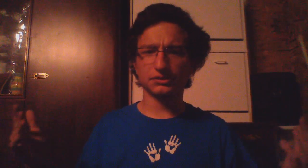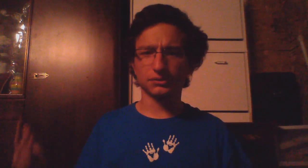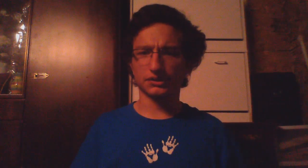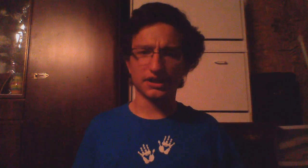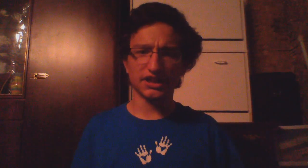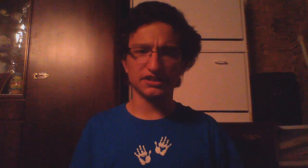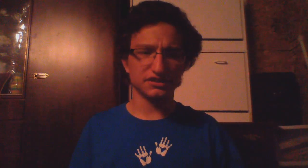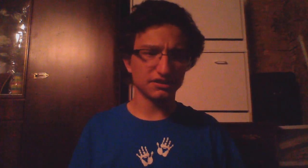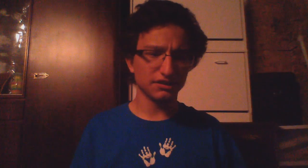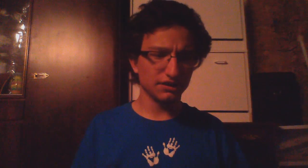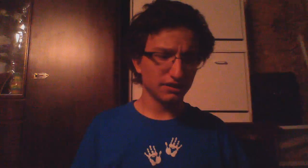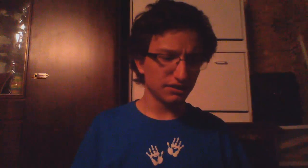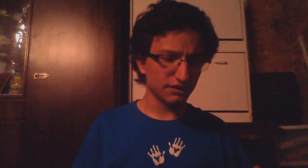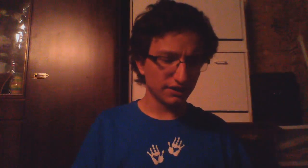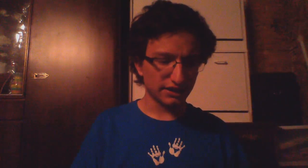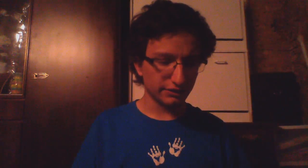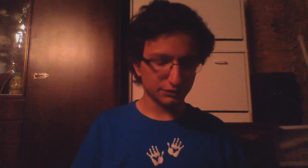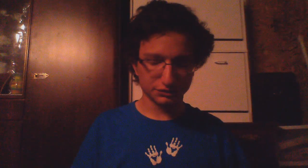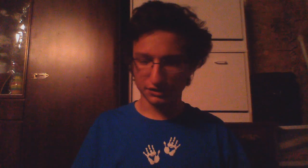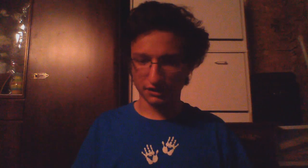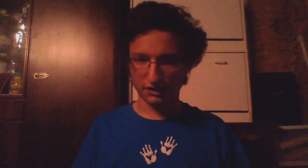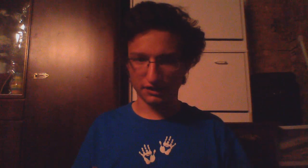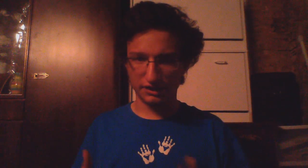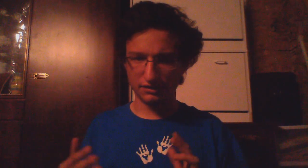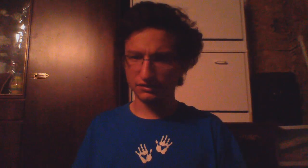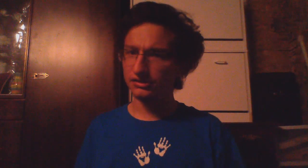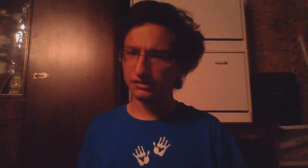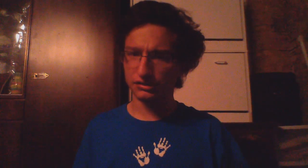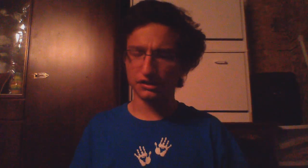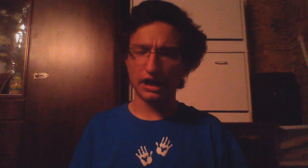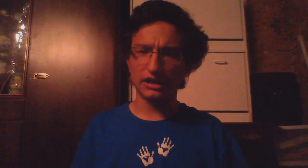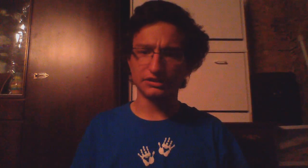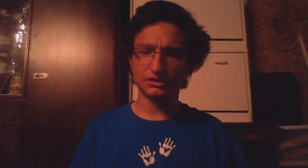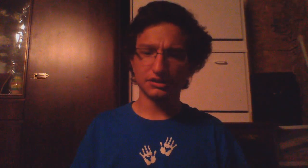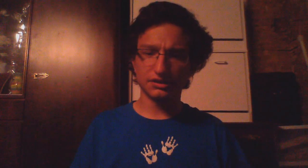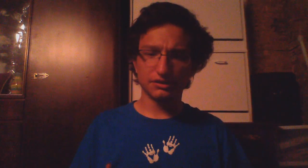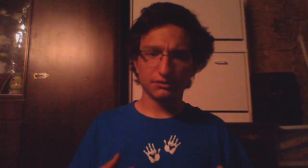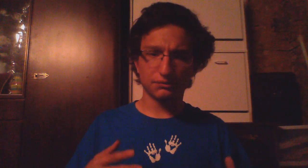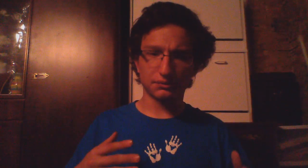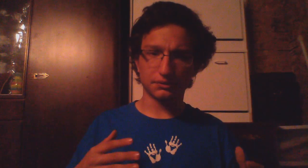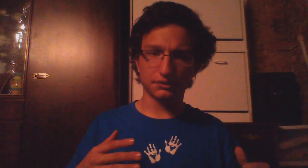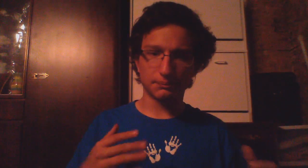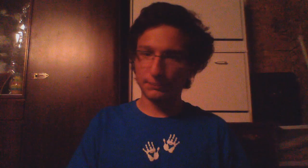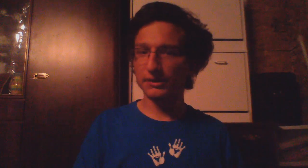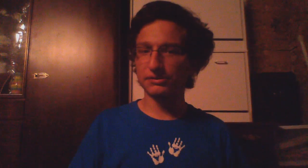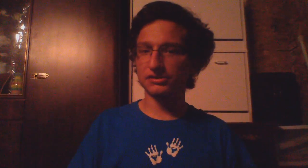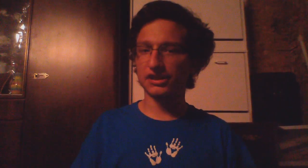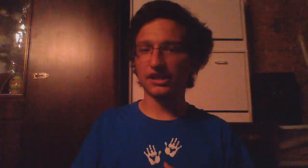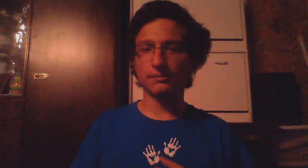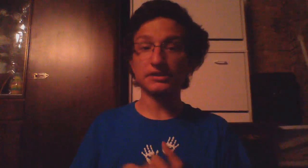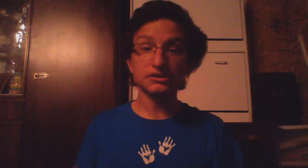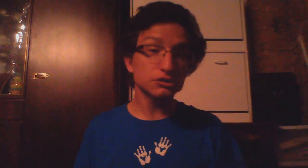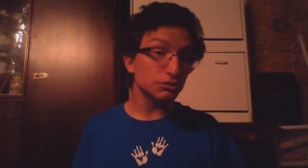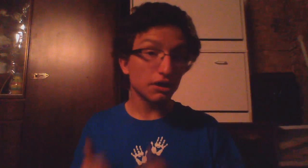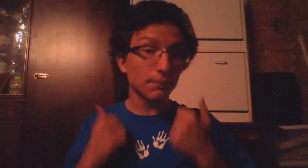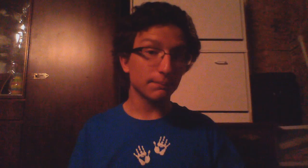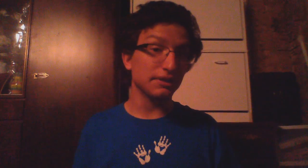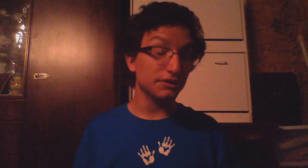organized the house and garage for my parents and my sister would come up here